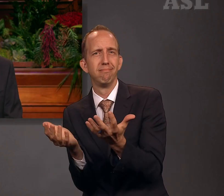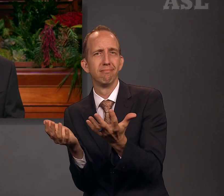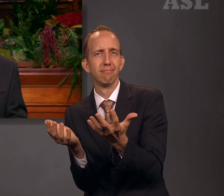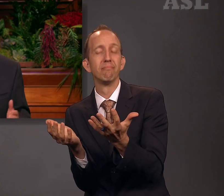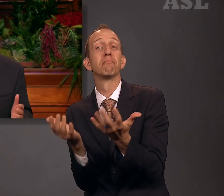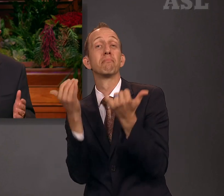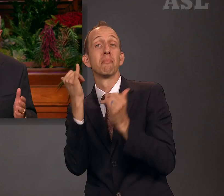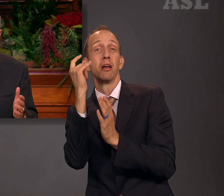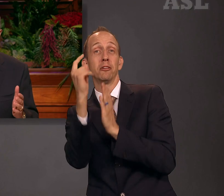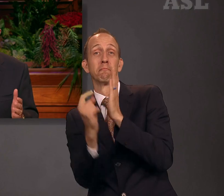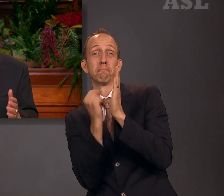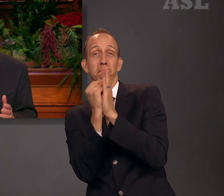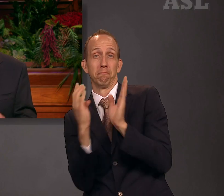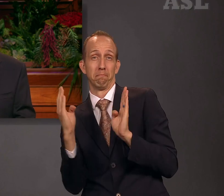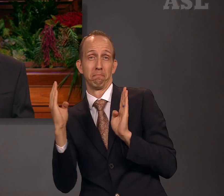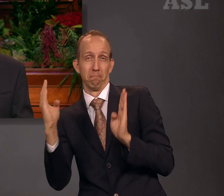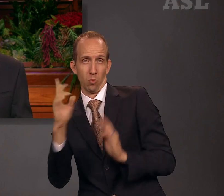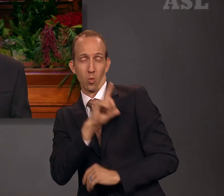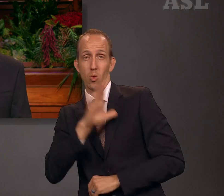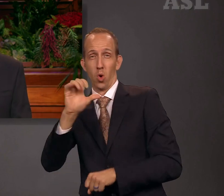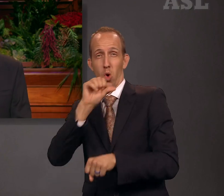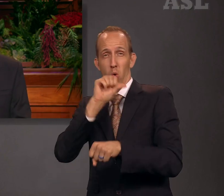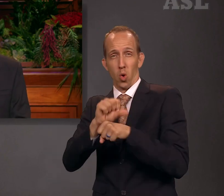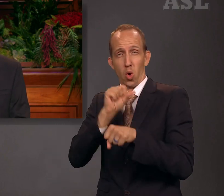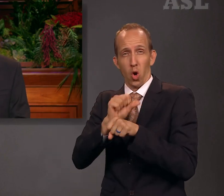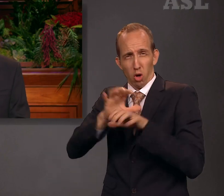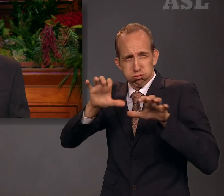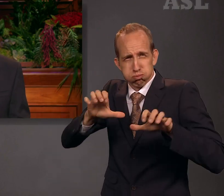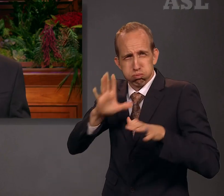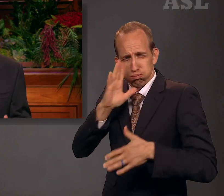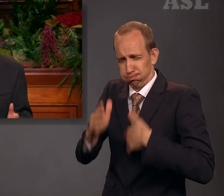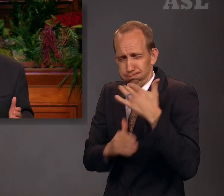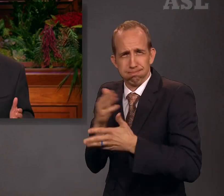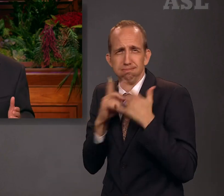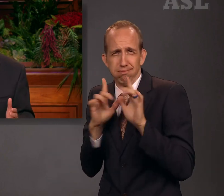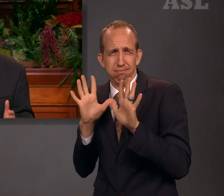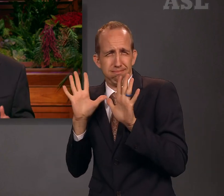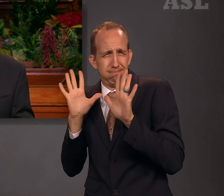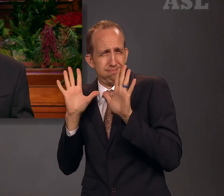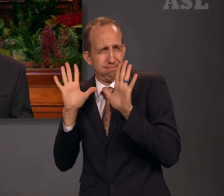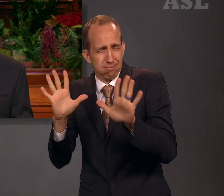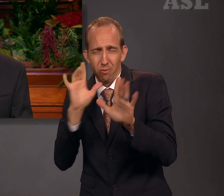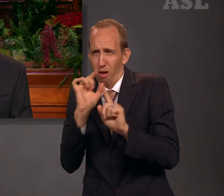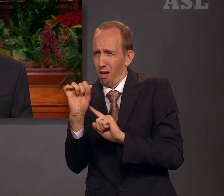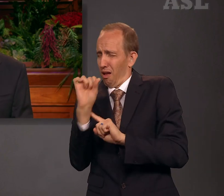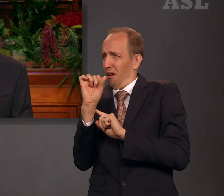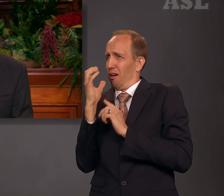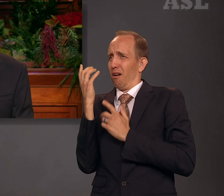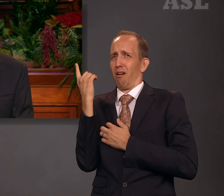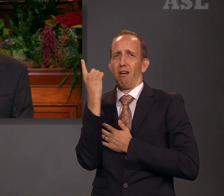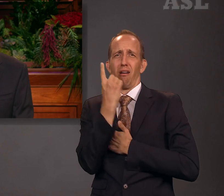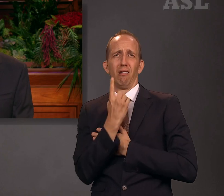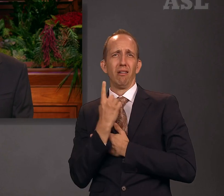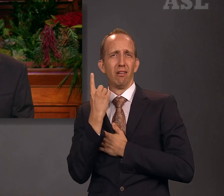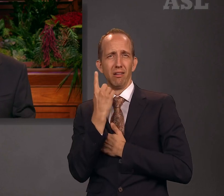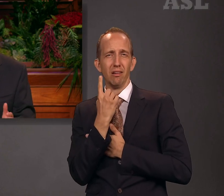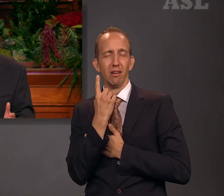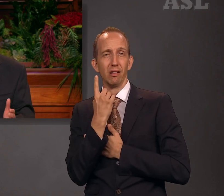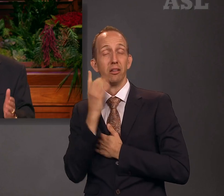The Lord described the work of this dispensation as a marvelous work and a wonder. He spoke of a